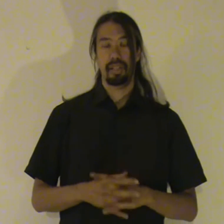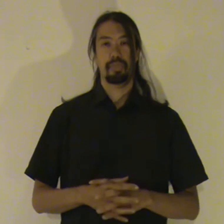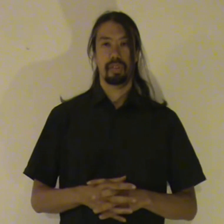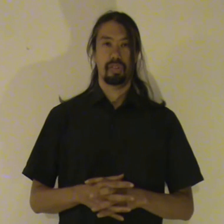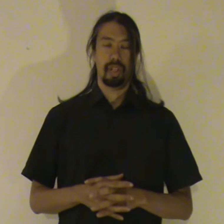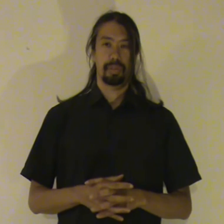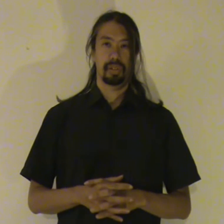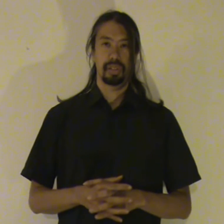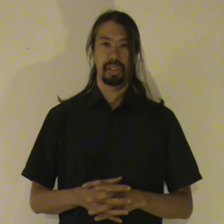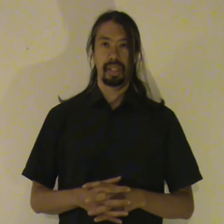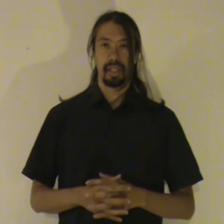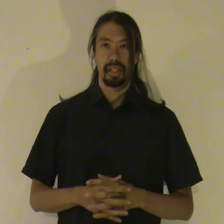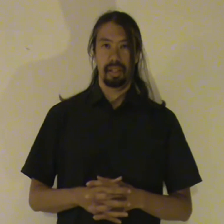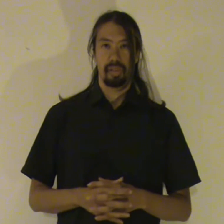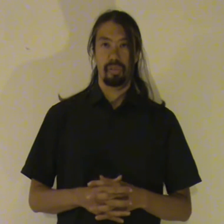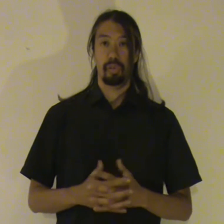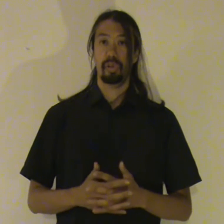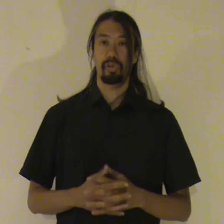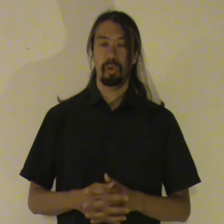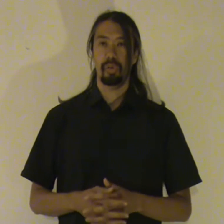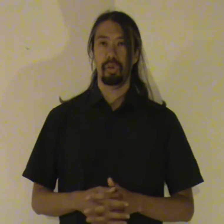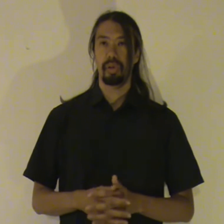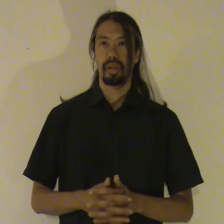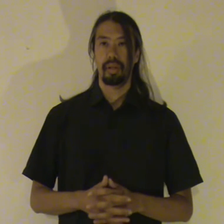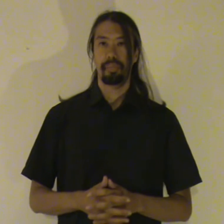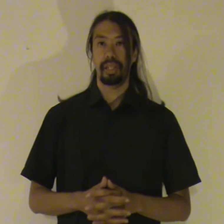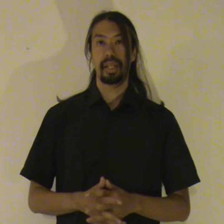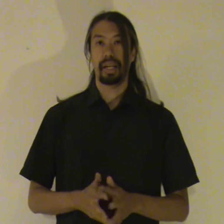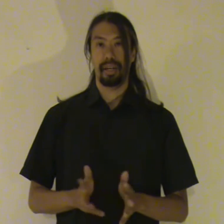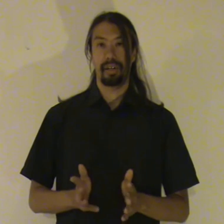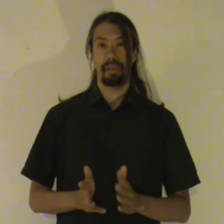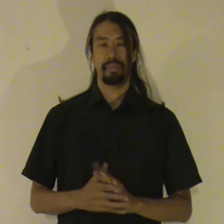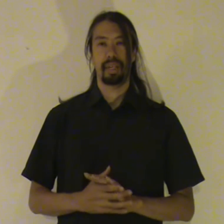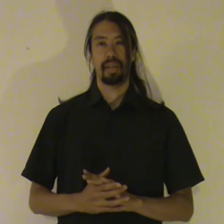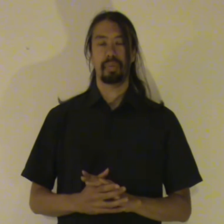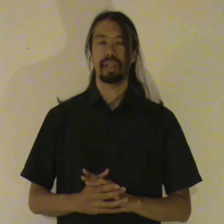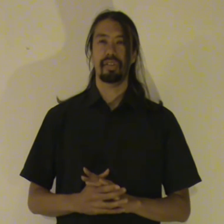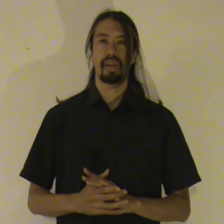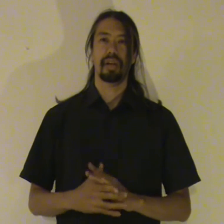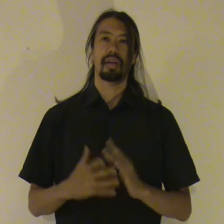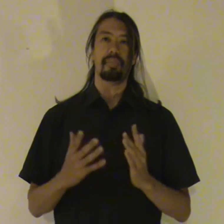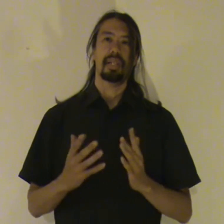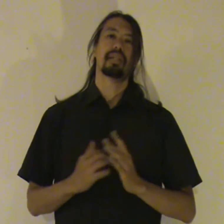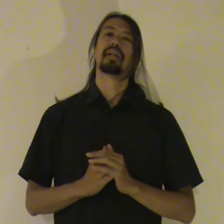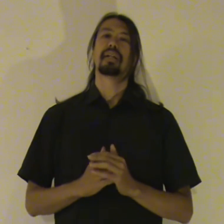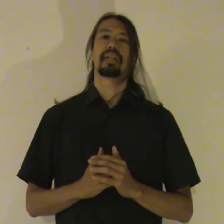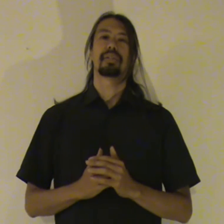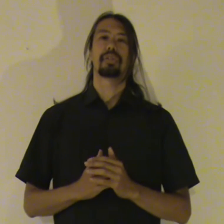these misconceptions is first of all be clear. And with that I mean that you should